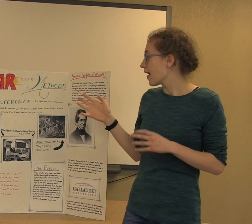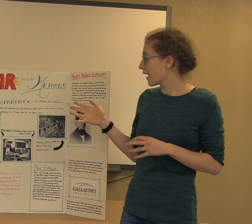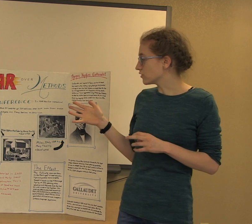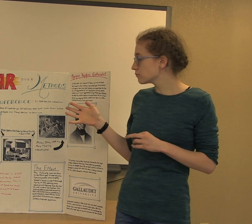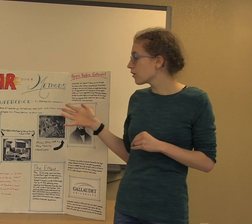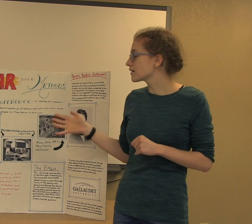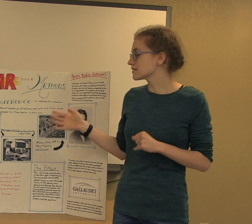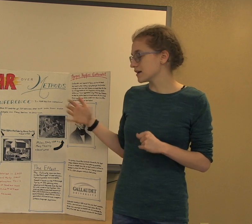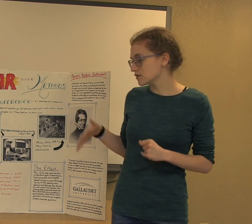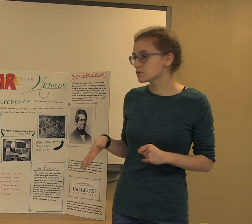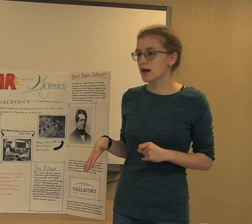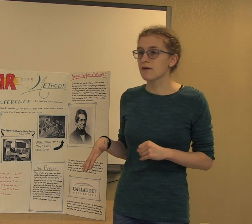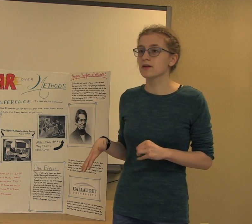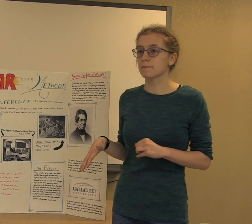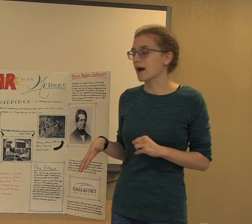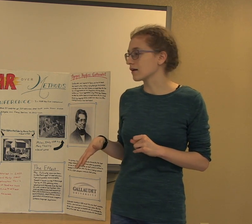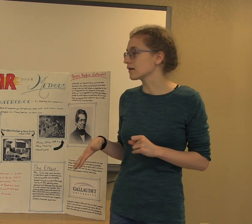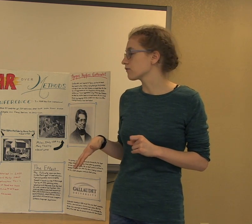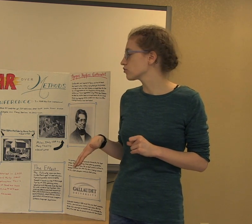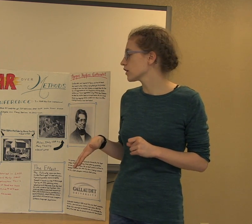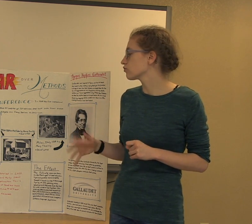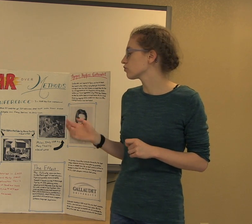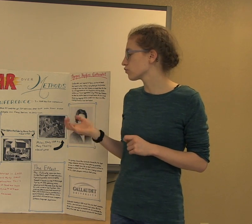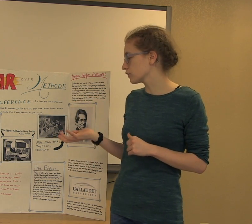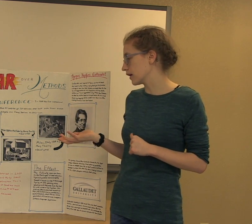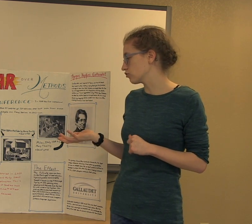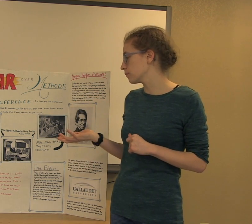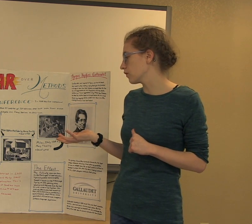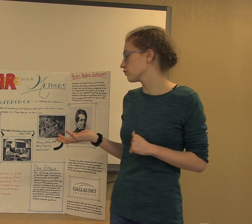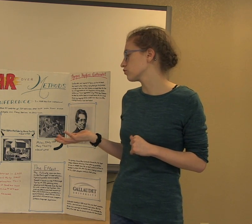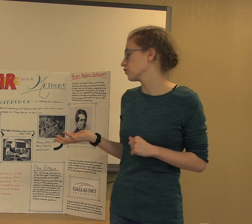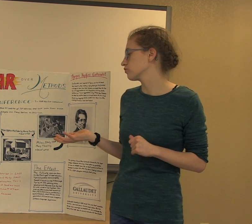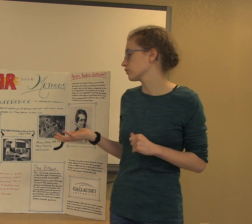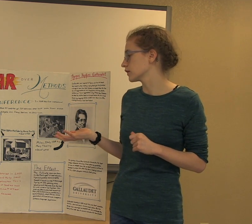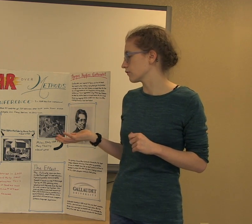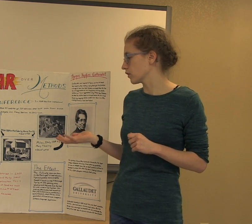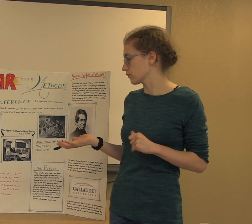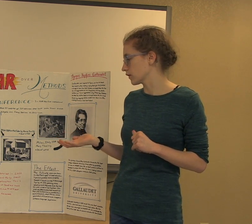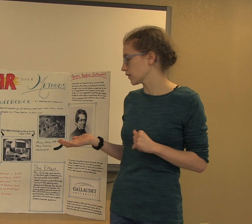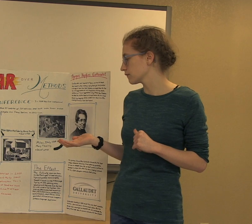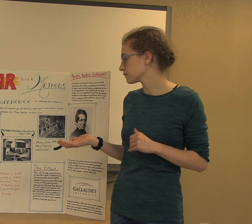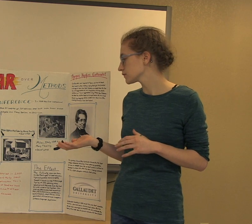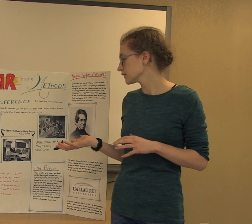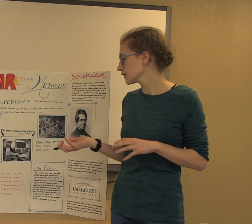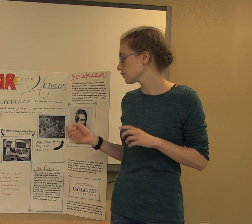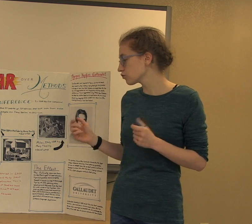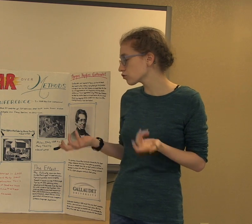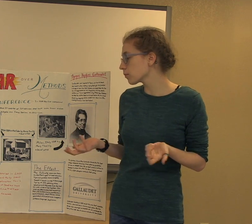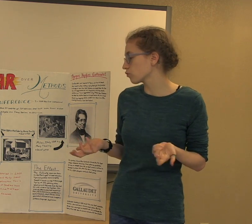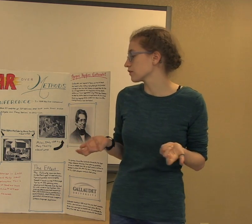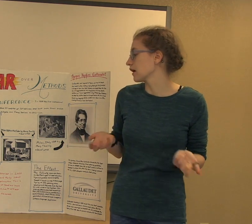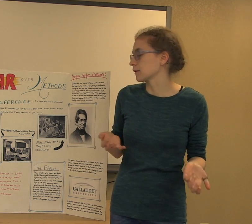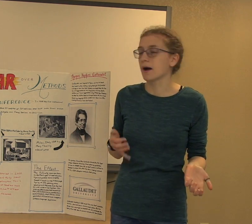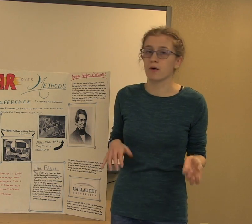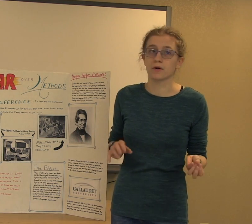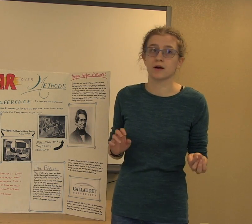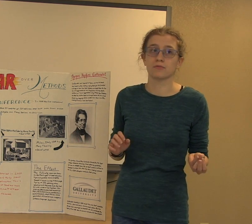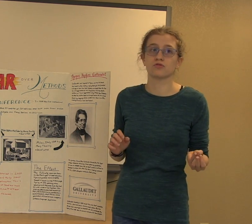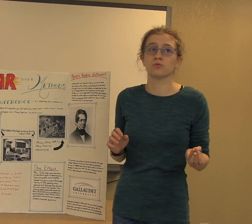A.G. Bell continues to have an impact on deaf education through the A.G. Bell Association for the Deaf and Hard of Hearing. This group holds a lot of power when it comes to